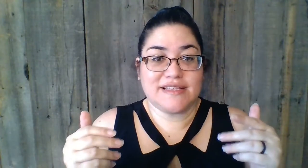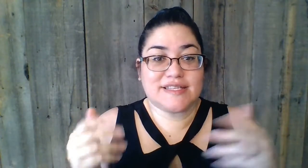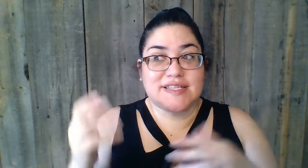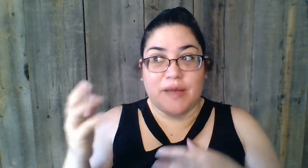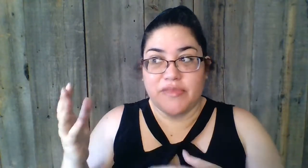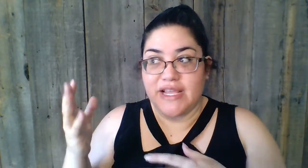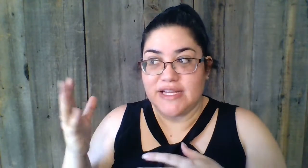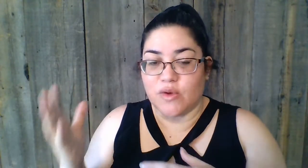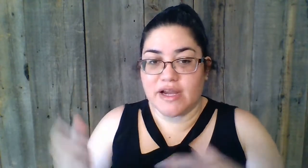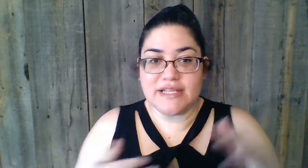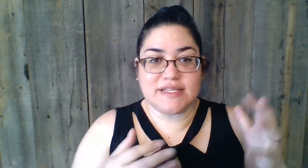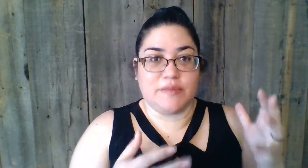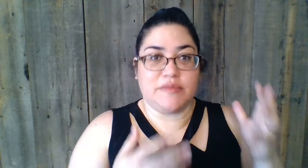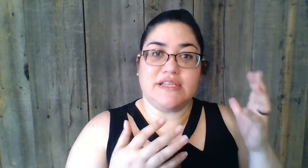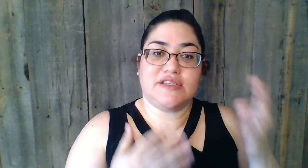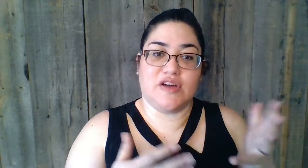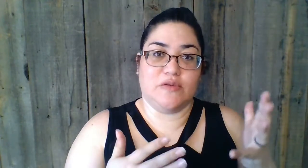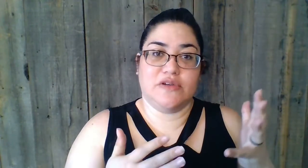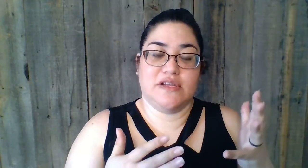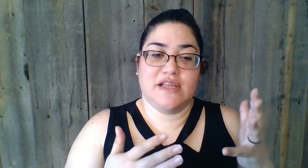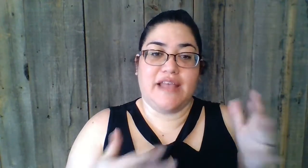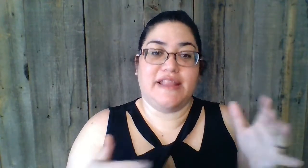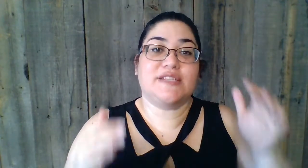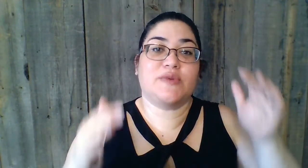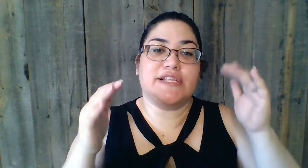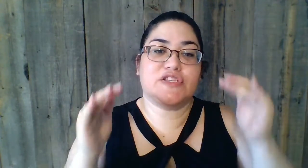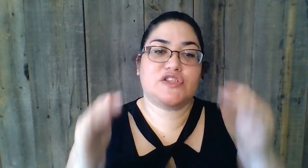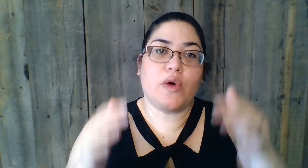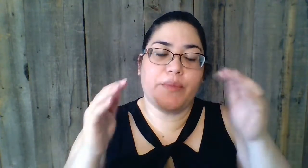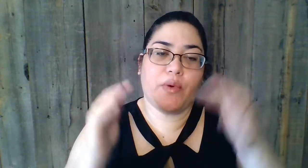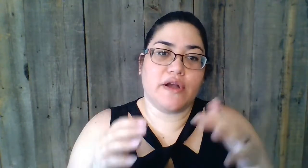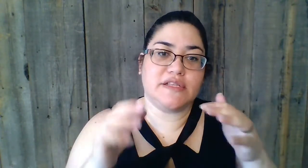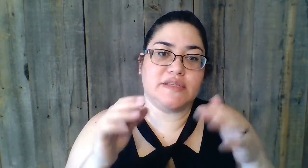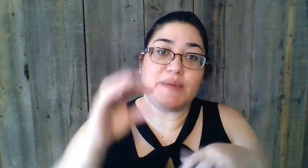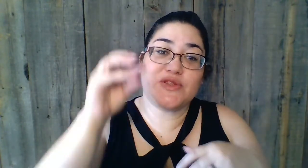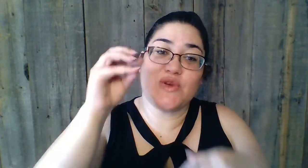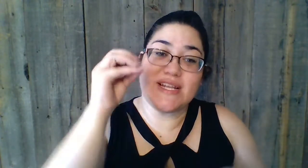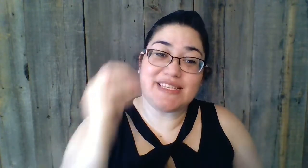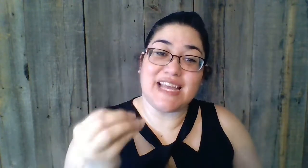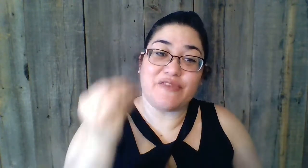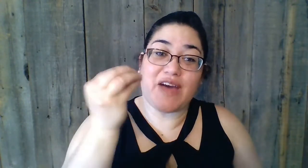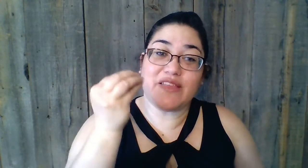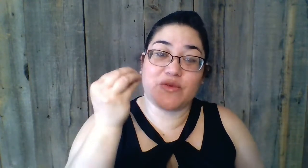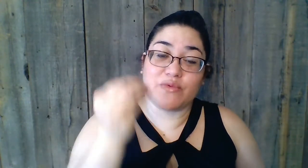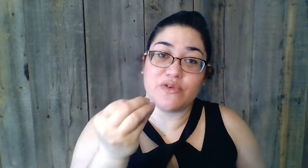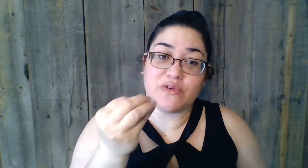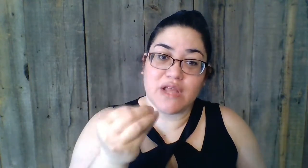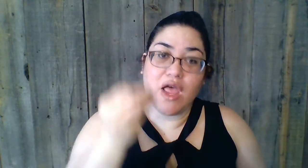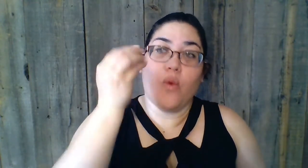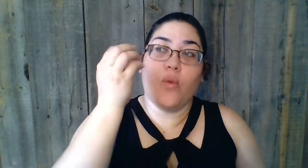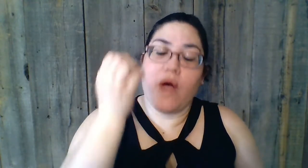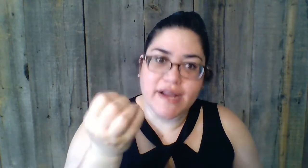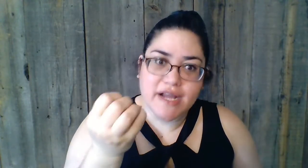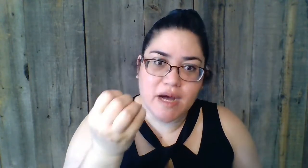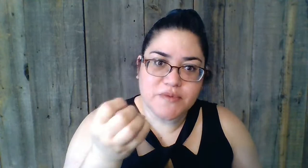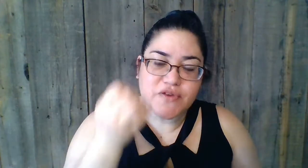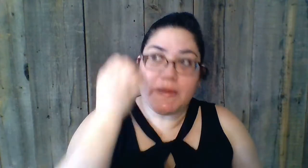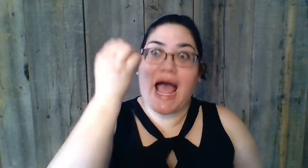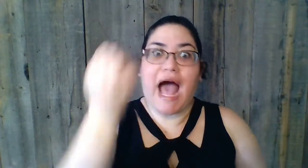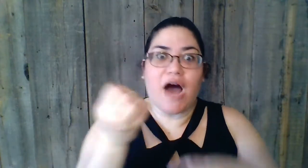some things work and some things don't. And that's why it's so important to be able to identify the root, where it comes from, how